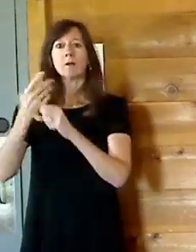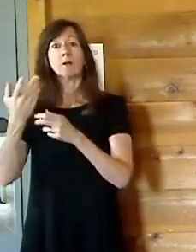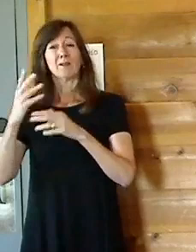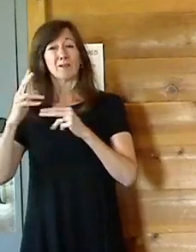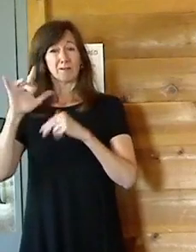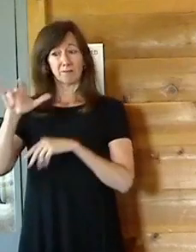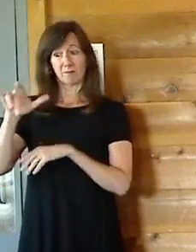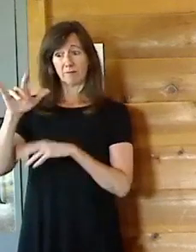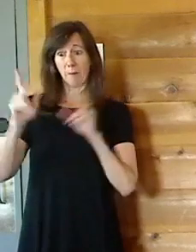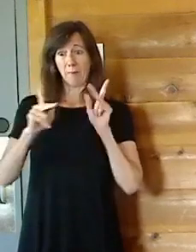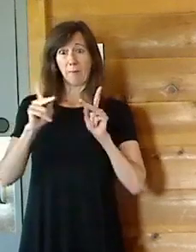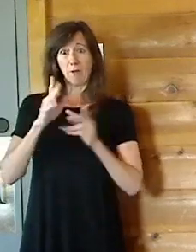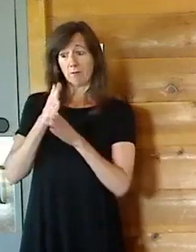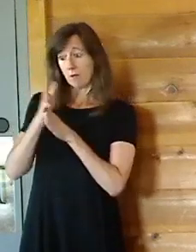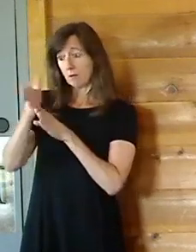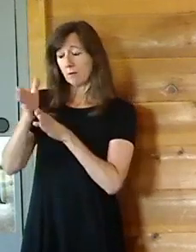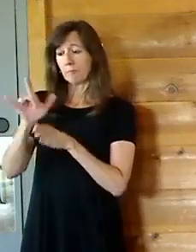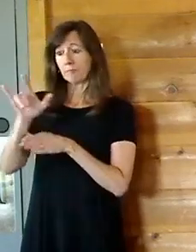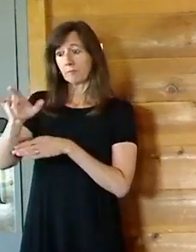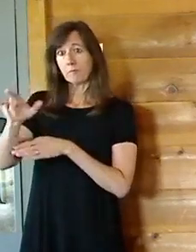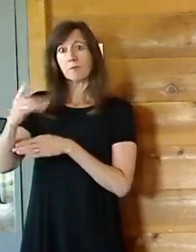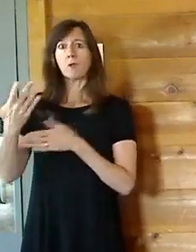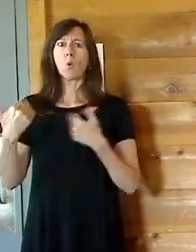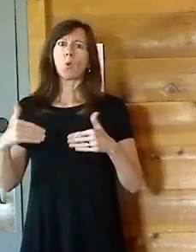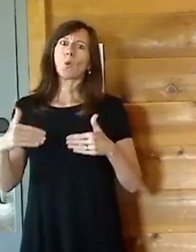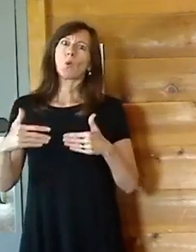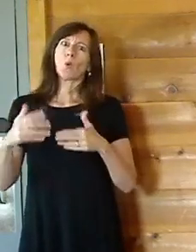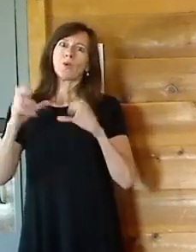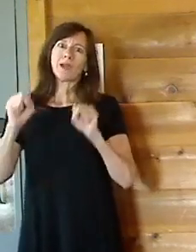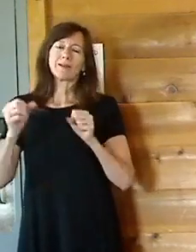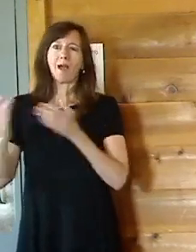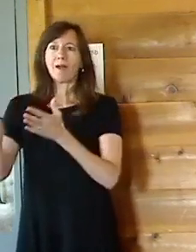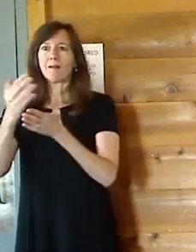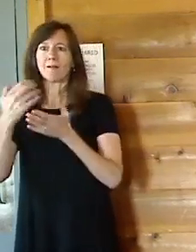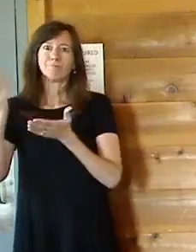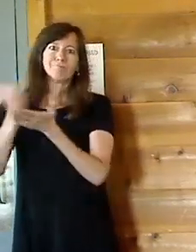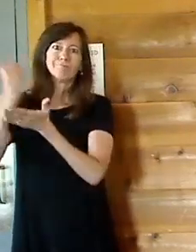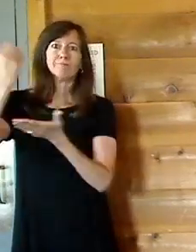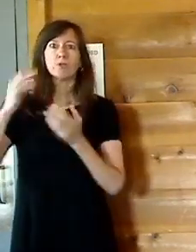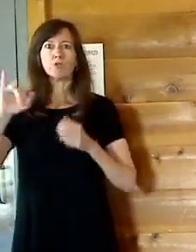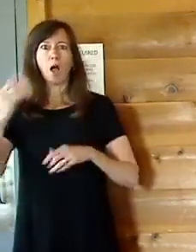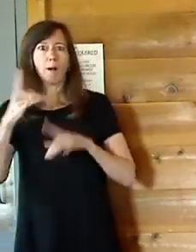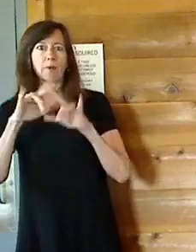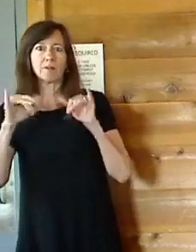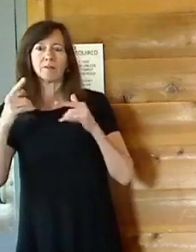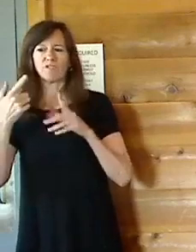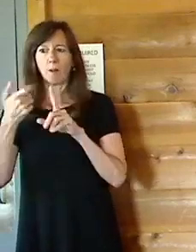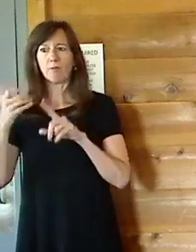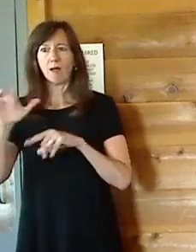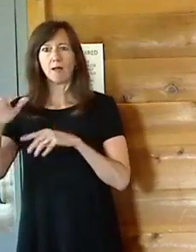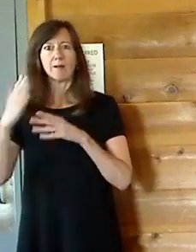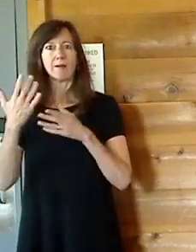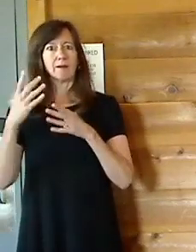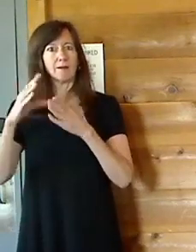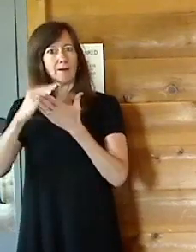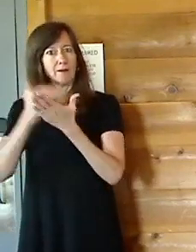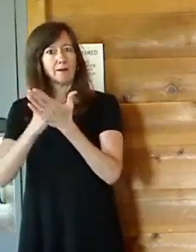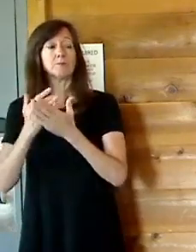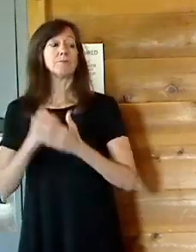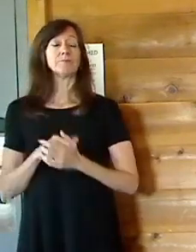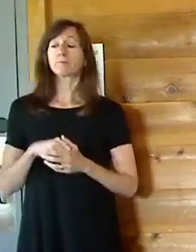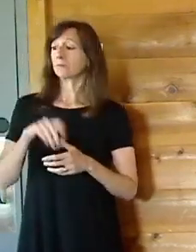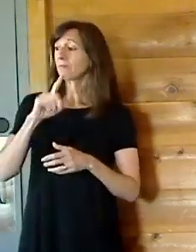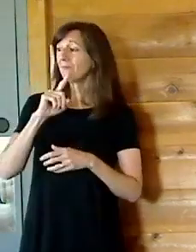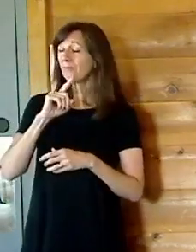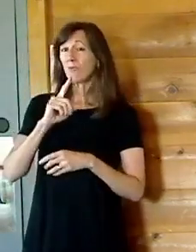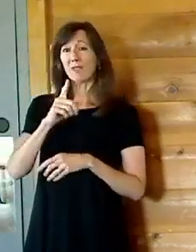jobs and working with big airlines and things like that. So this is huge and we're very happy to have it. And historically, the Wappinger legislators have been very supportive